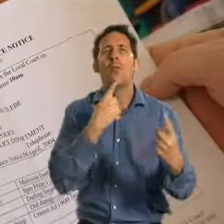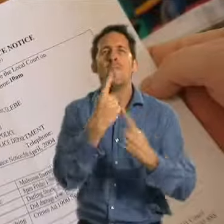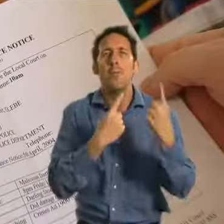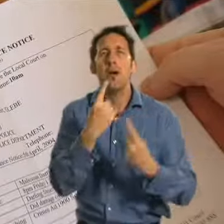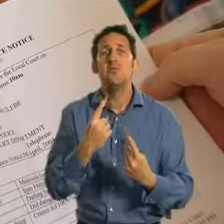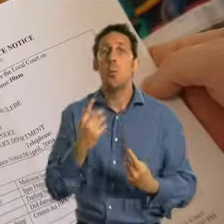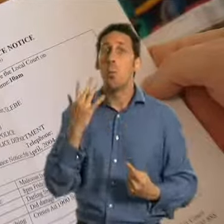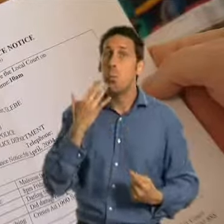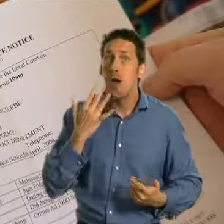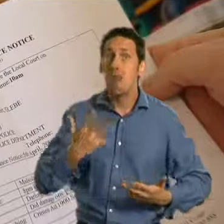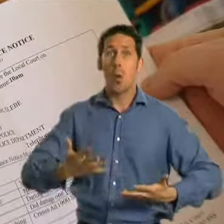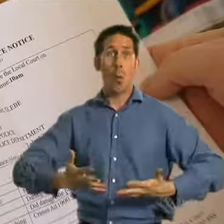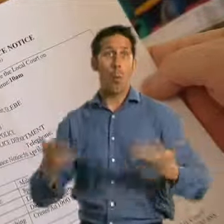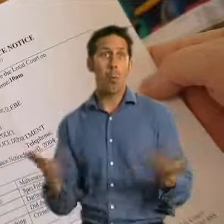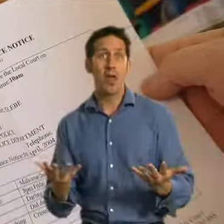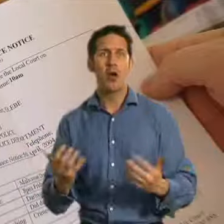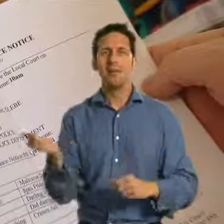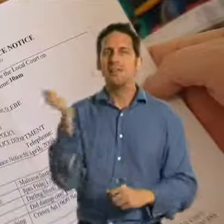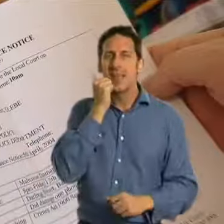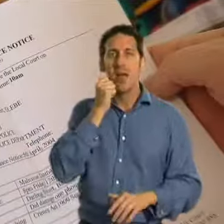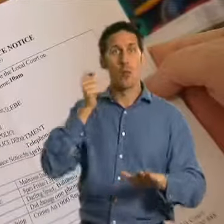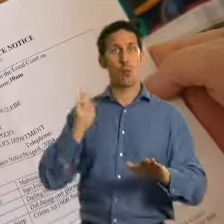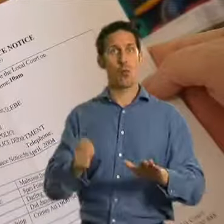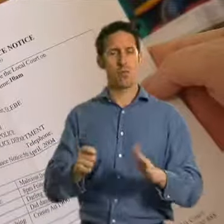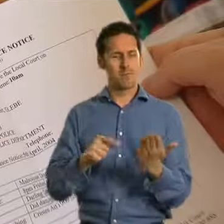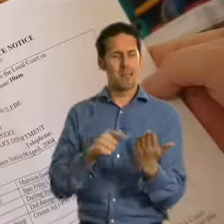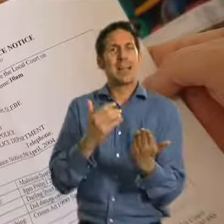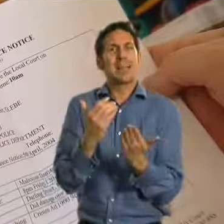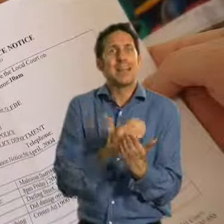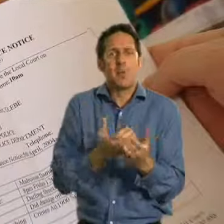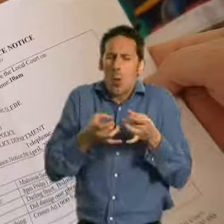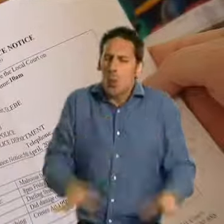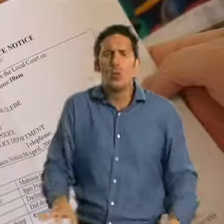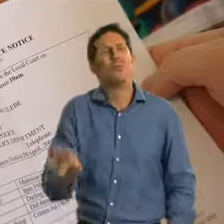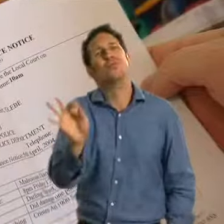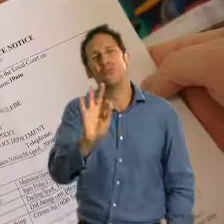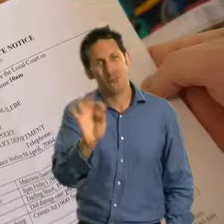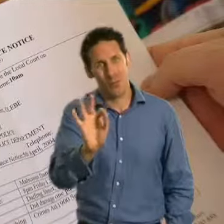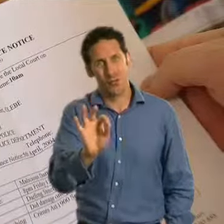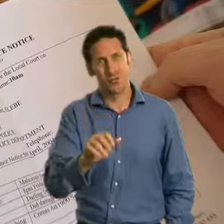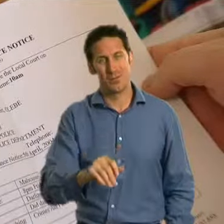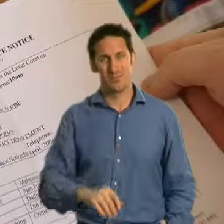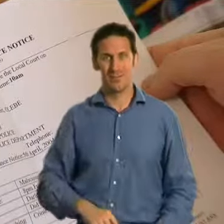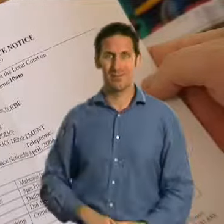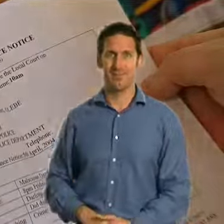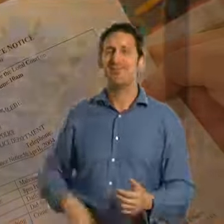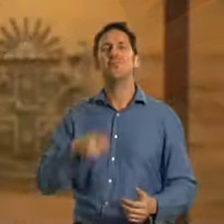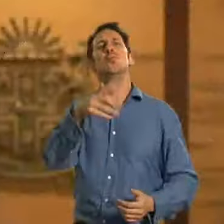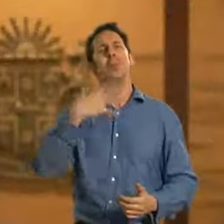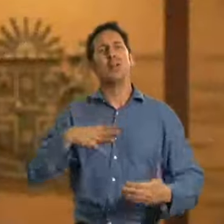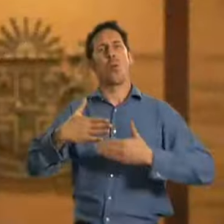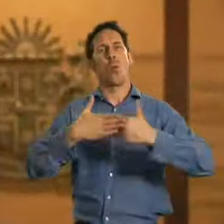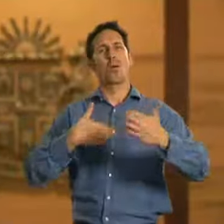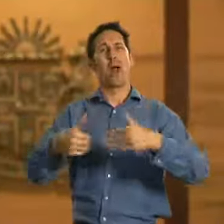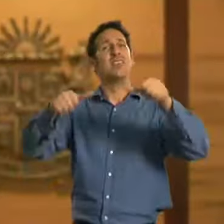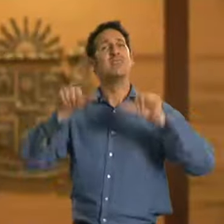So the first thing you need to do is read your court attendance notice and keep it. The